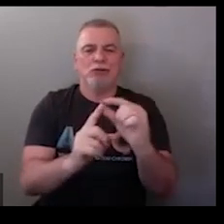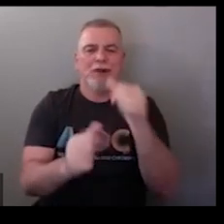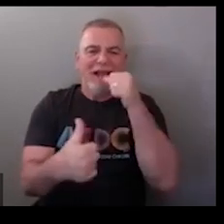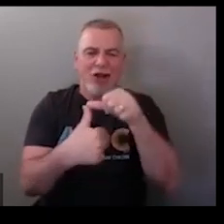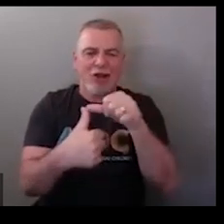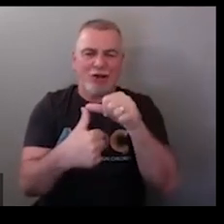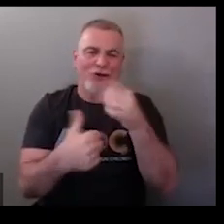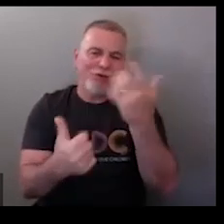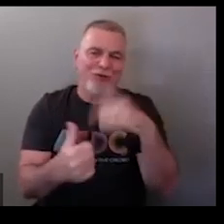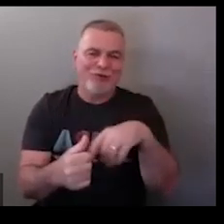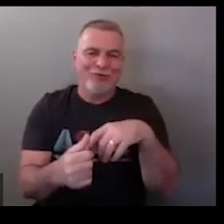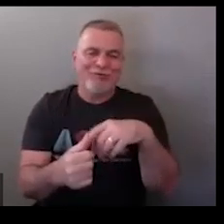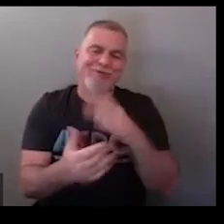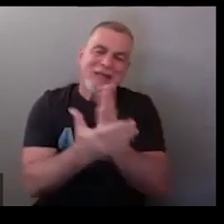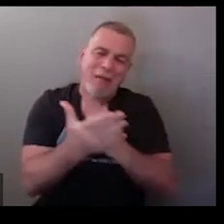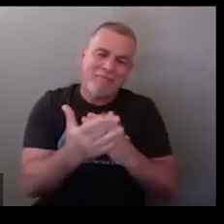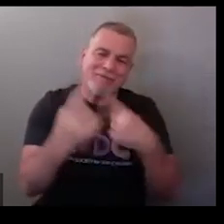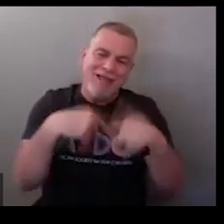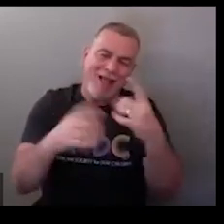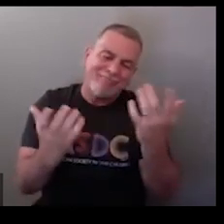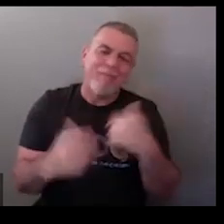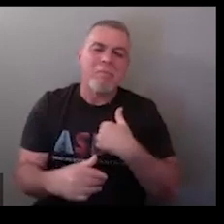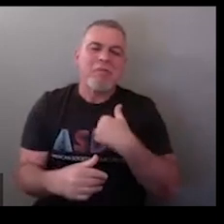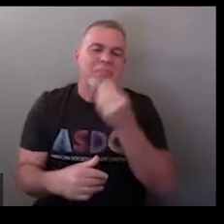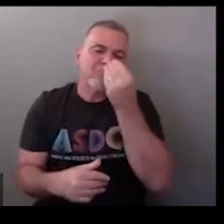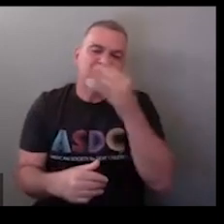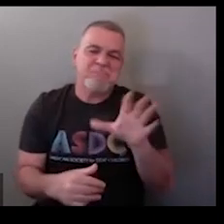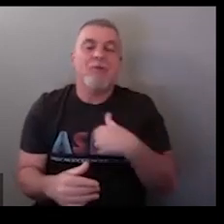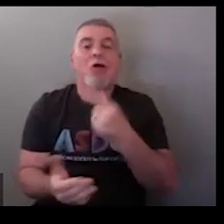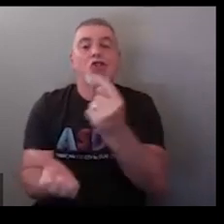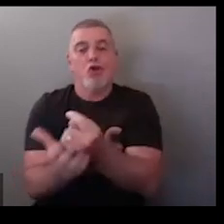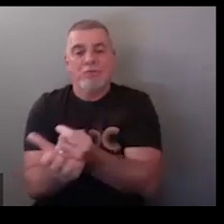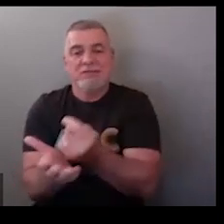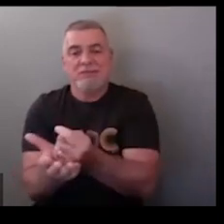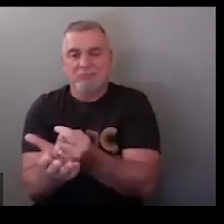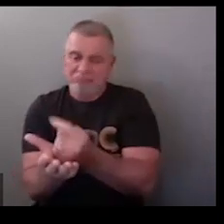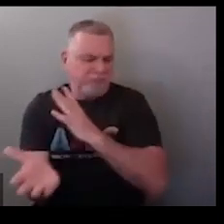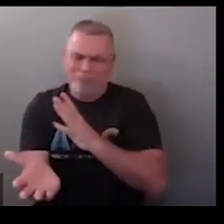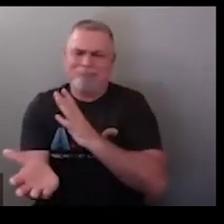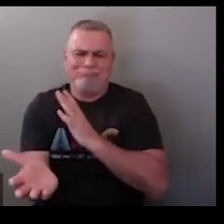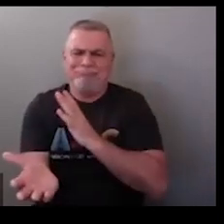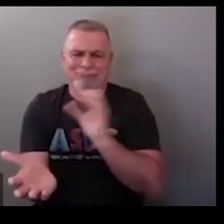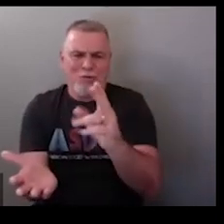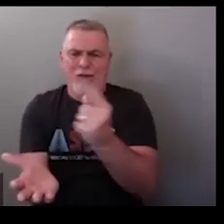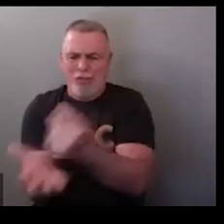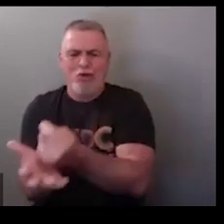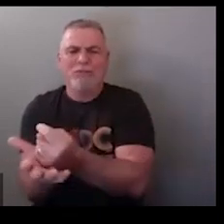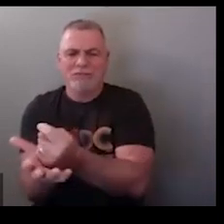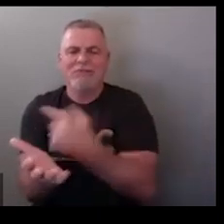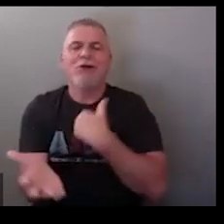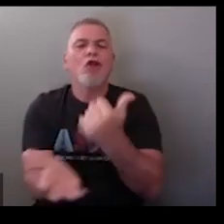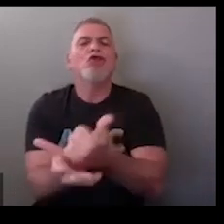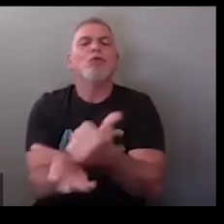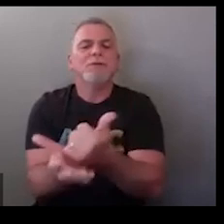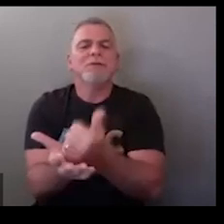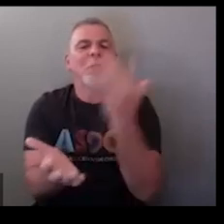some people you know prefer to sign things less initialized it really doesn't matter to me so you can do therapy with a T same